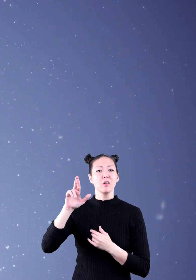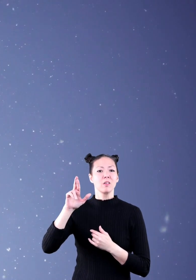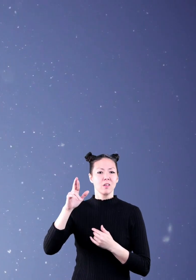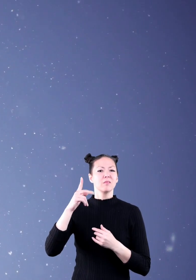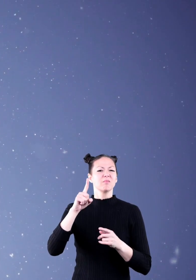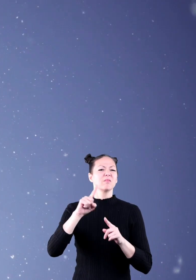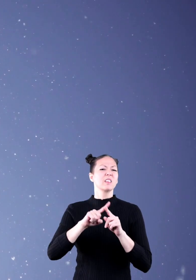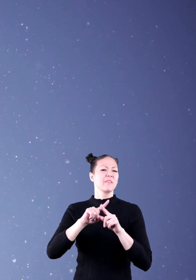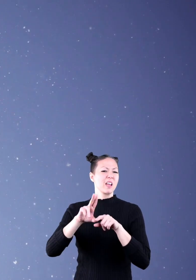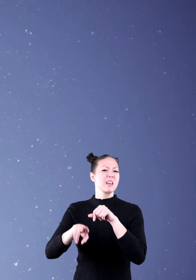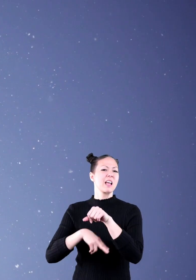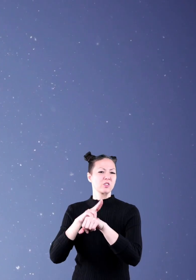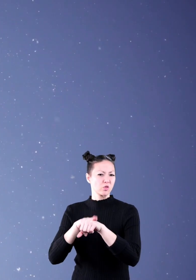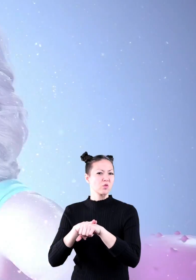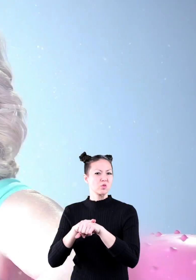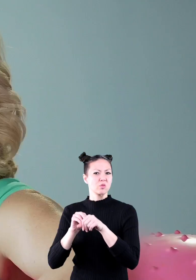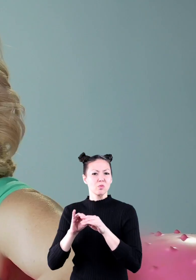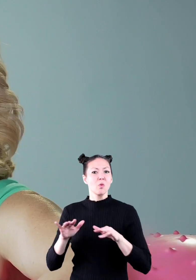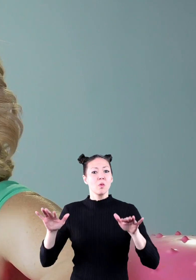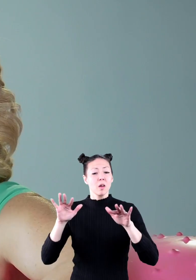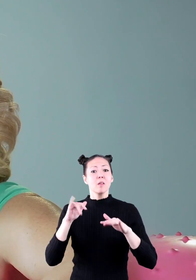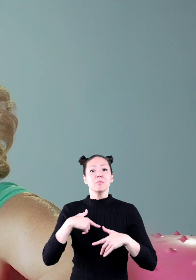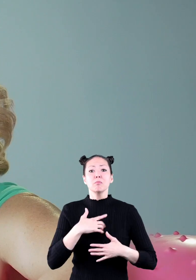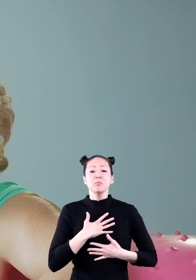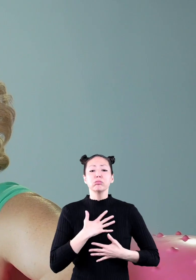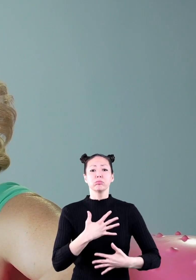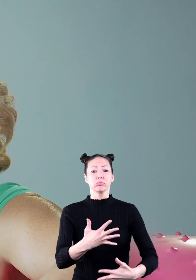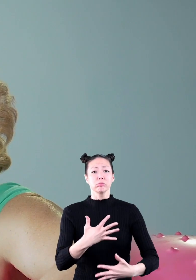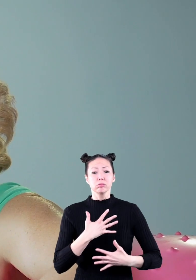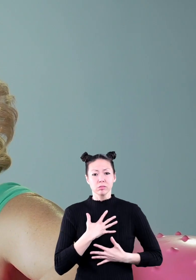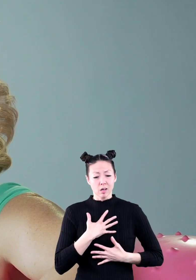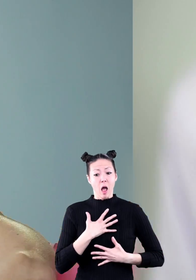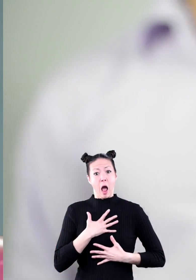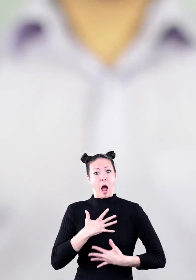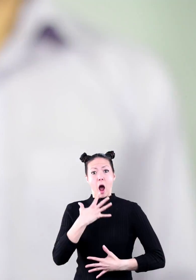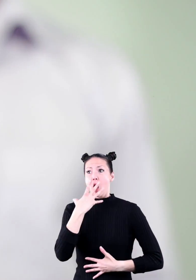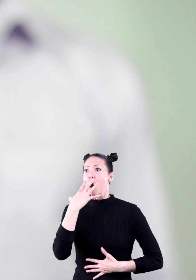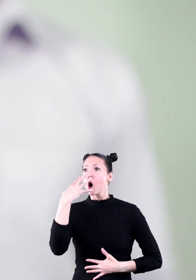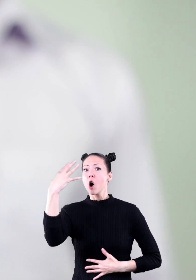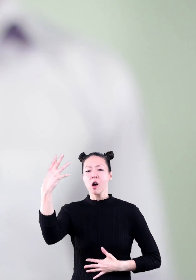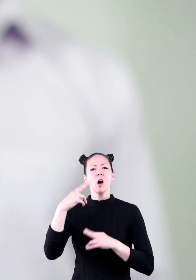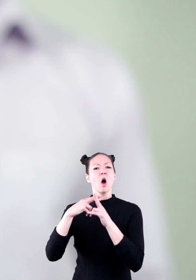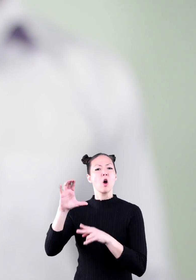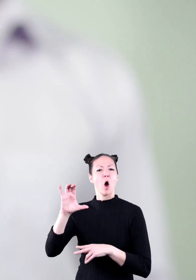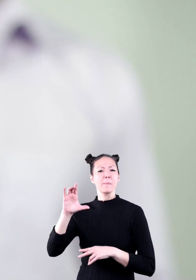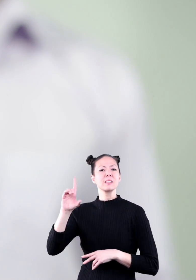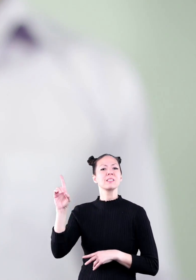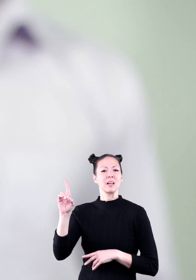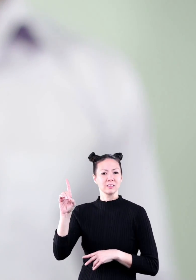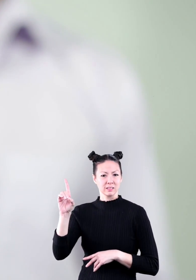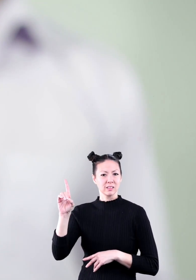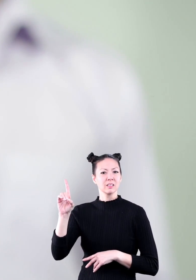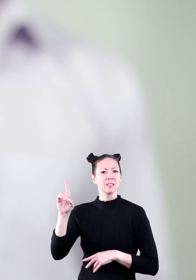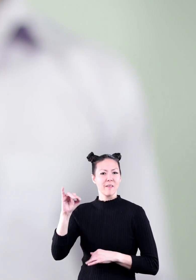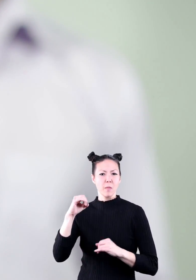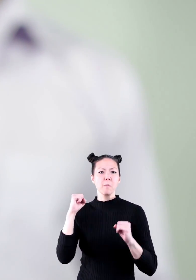other sources in nature. Even the air we breathe out, carbon dioxide, is a form of pollution.